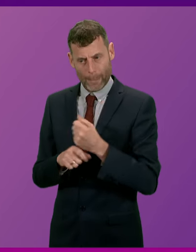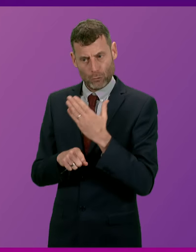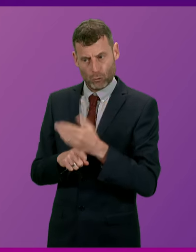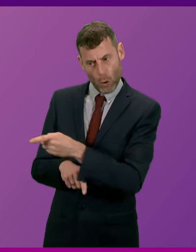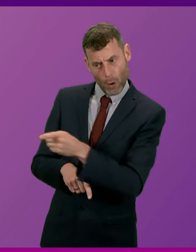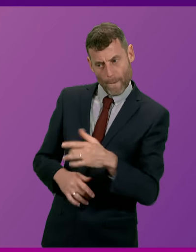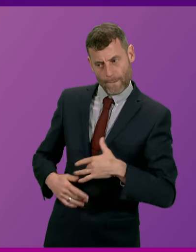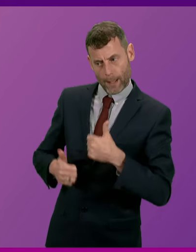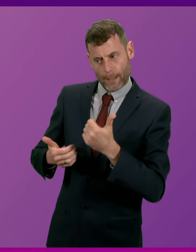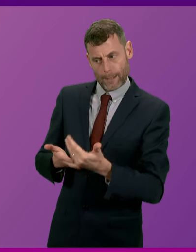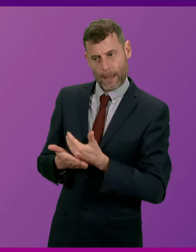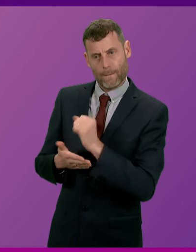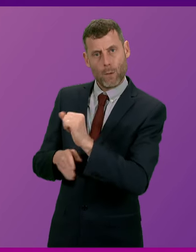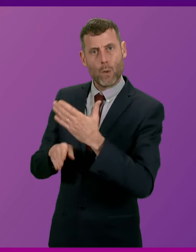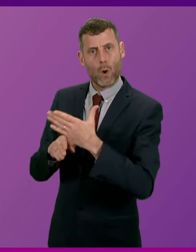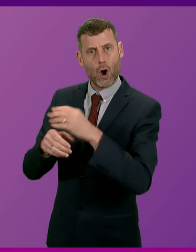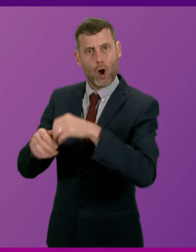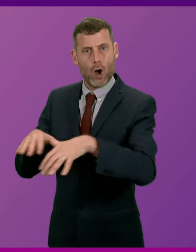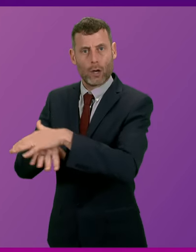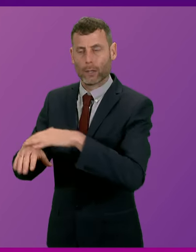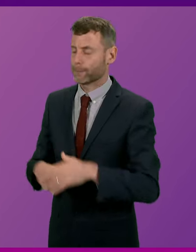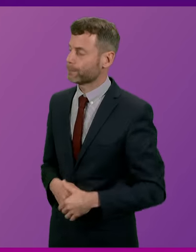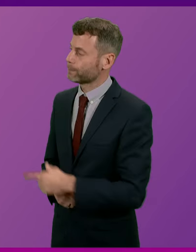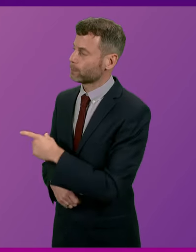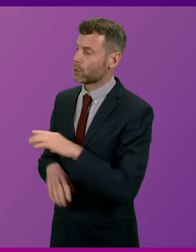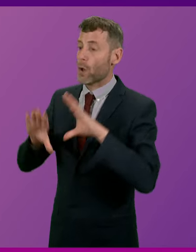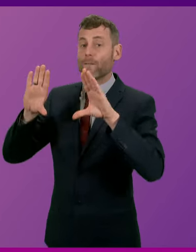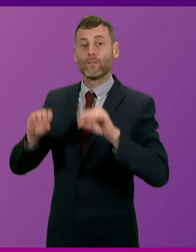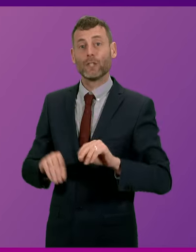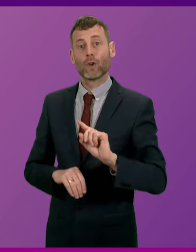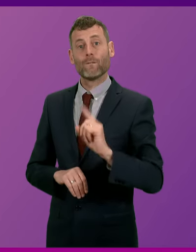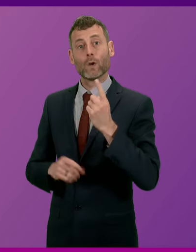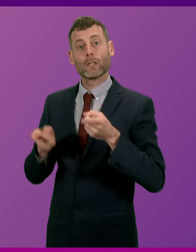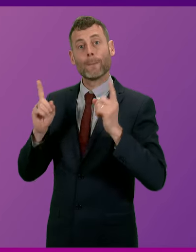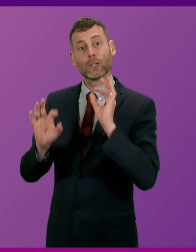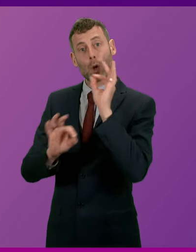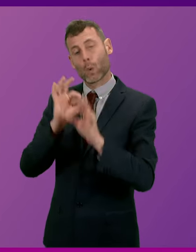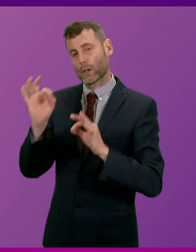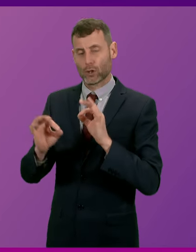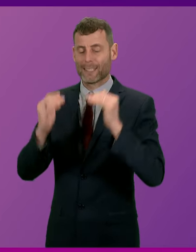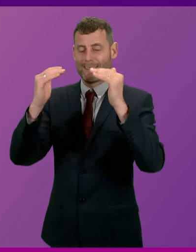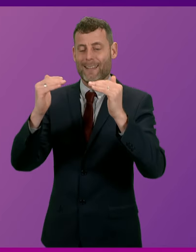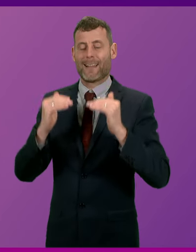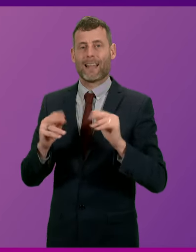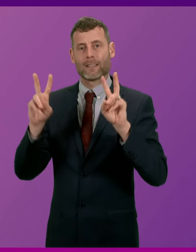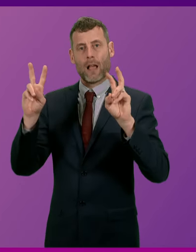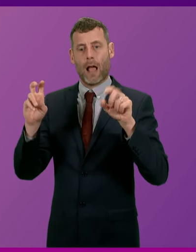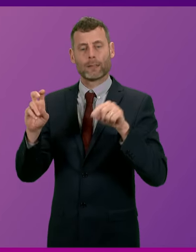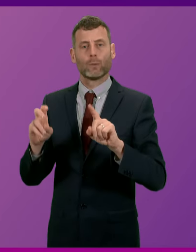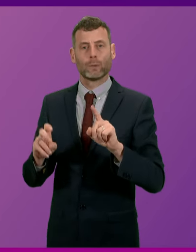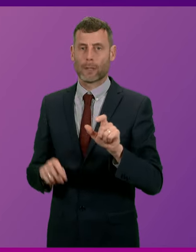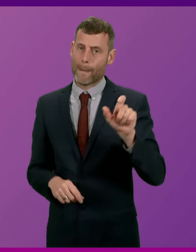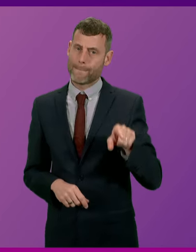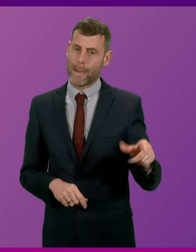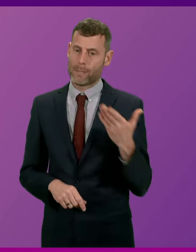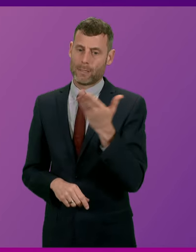racism wherever it exists. Thank you that concludes first minister's questions. The next item of business is a members business debate in the name